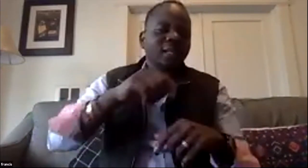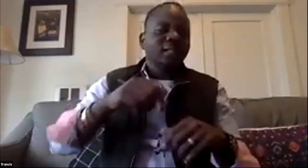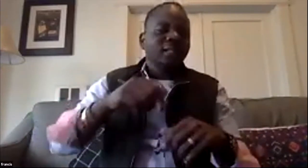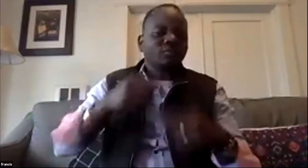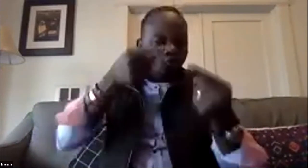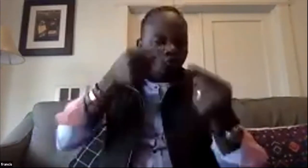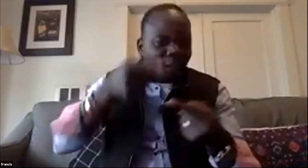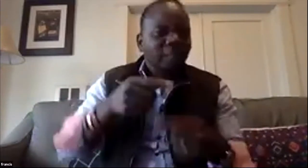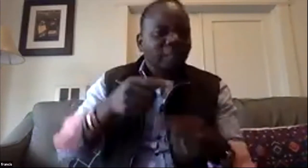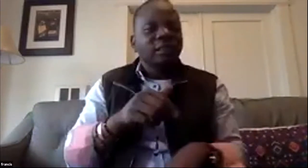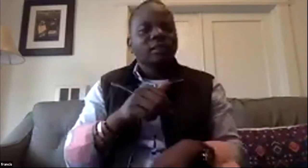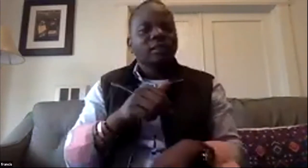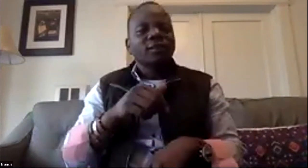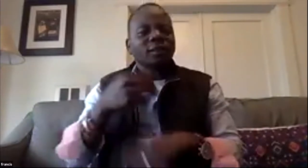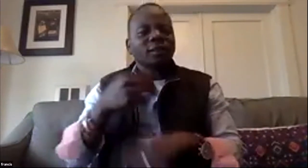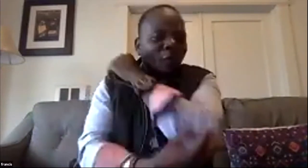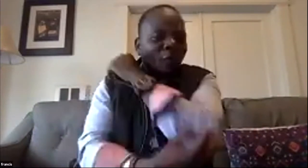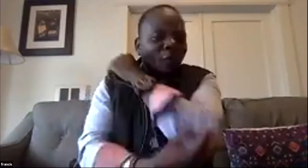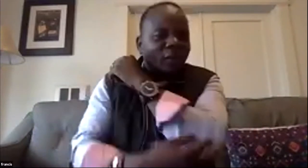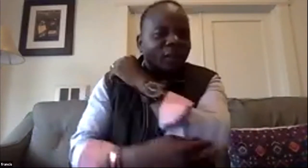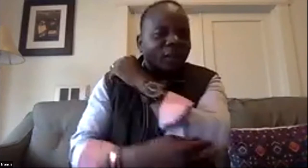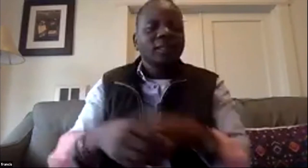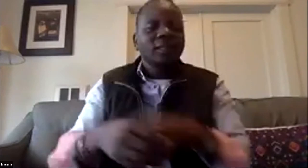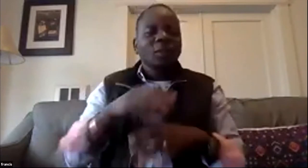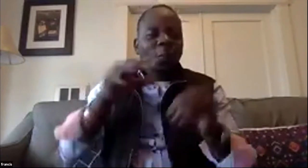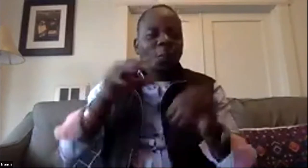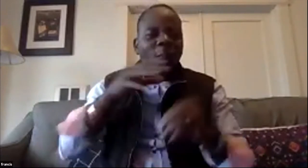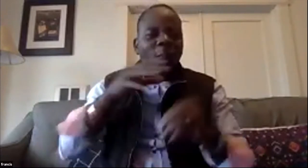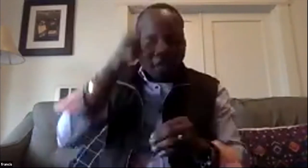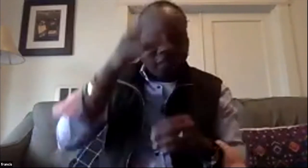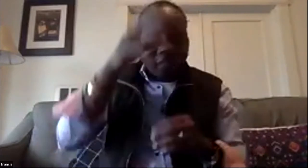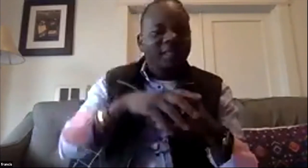so my life story is a little complicated um um